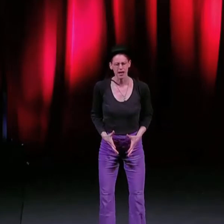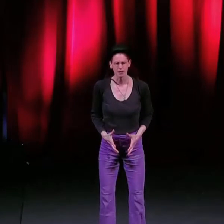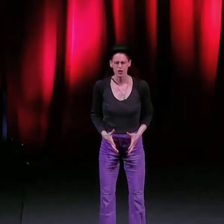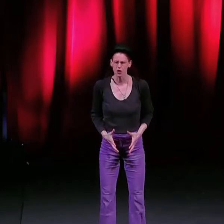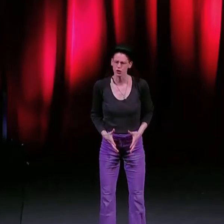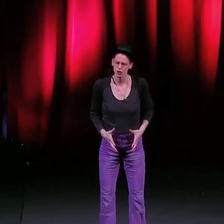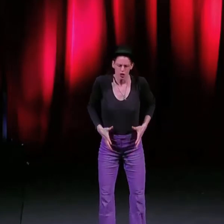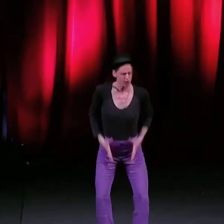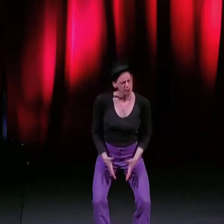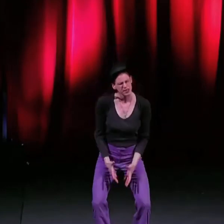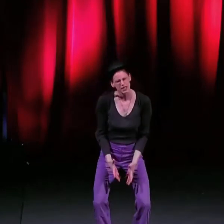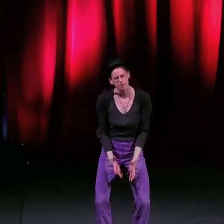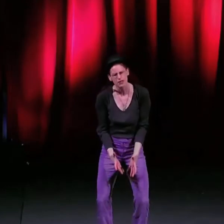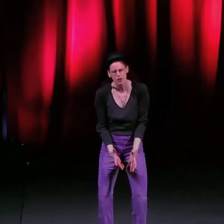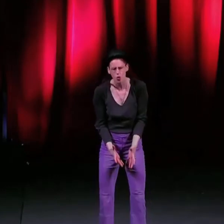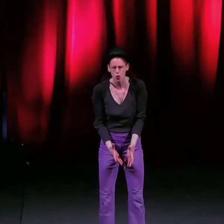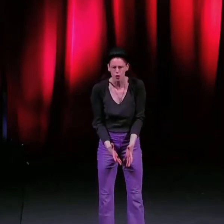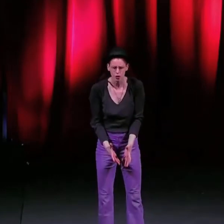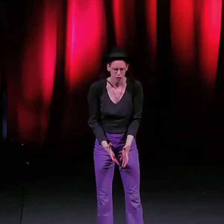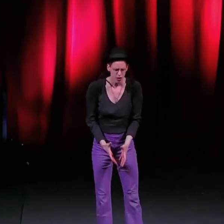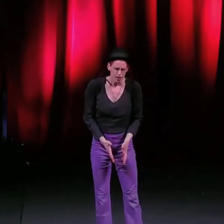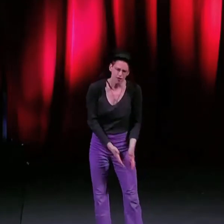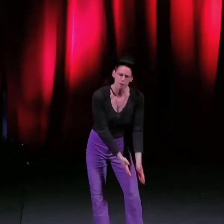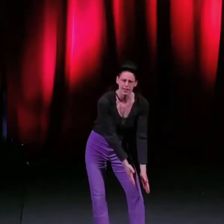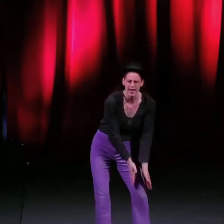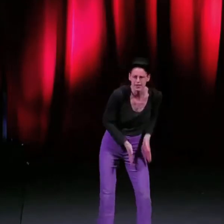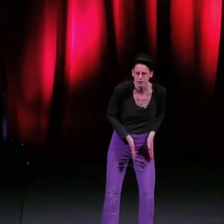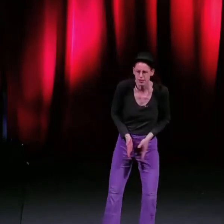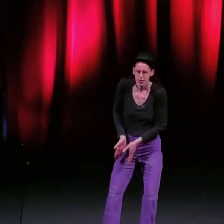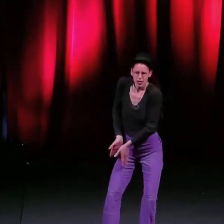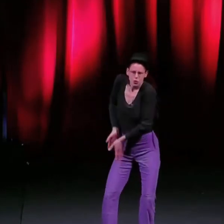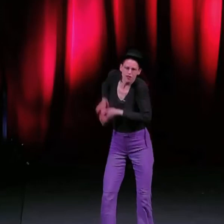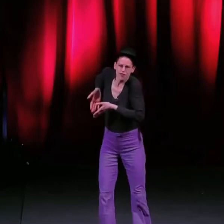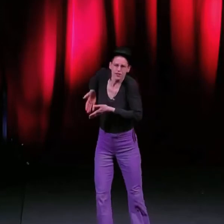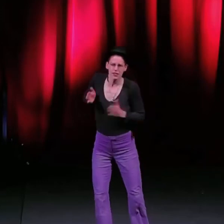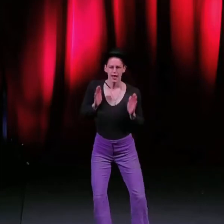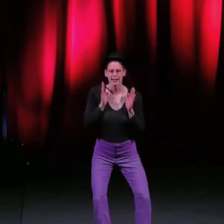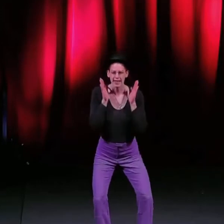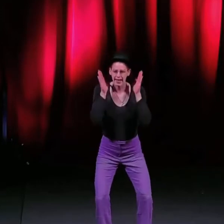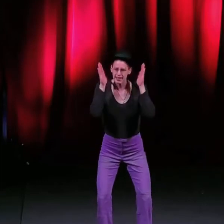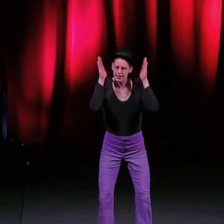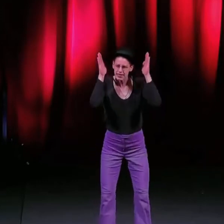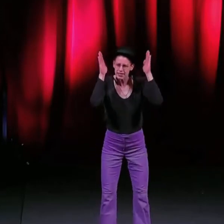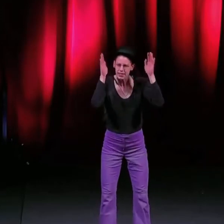magma chunks from the deepest core From chasms, rifts and canyons